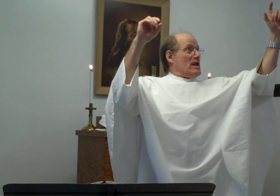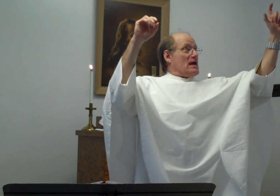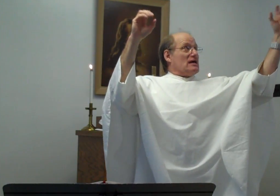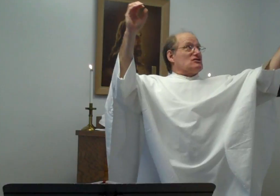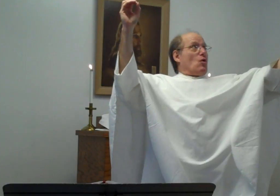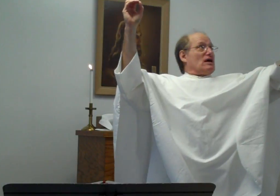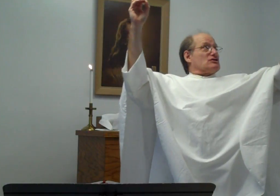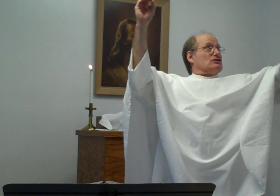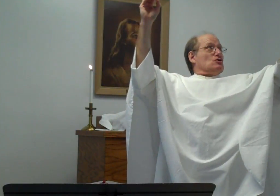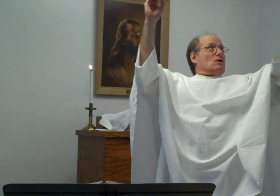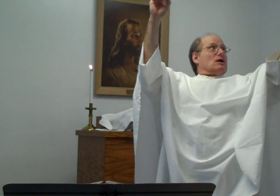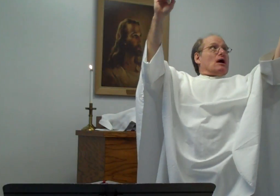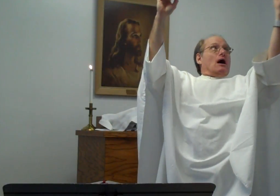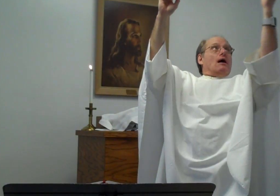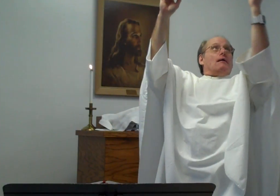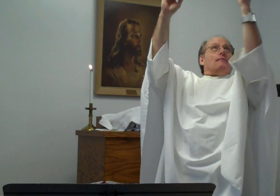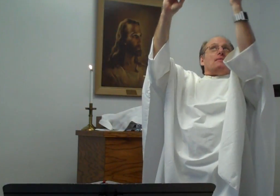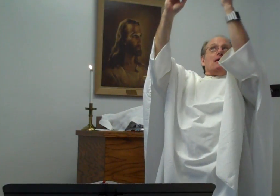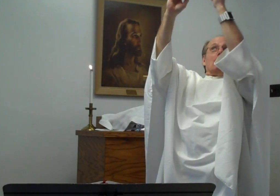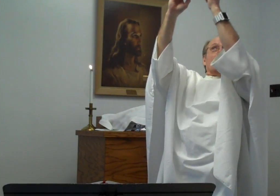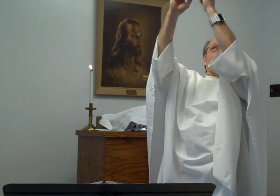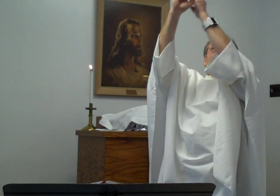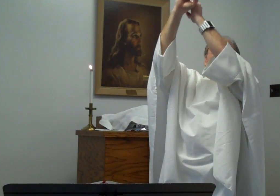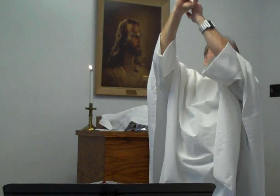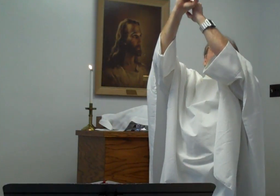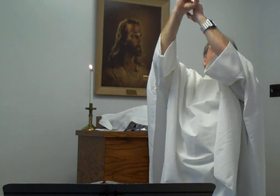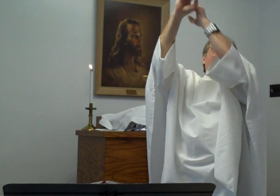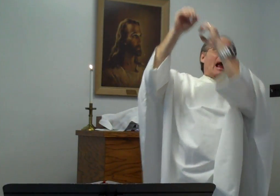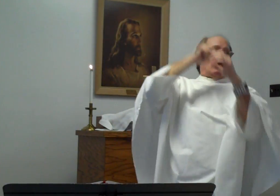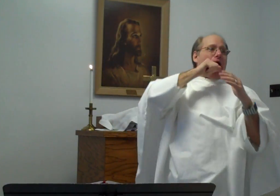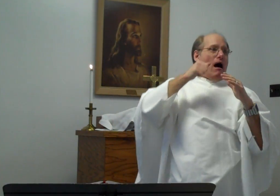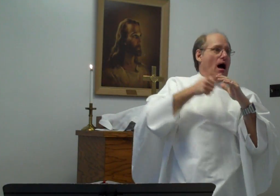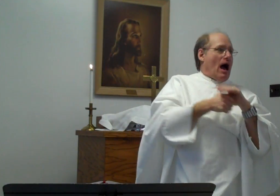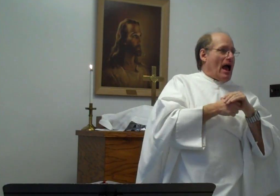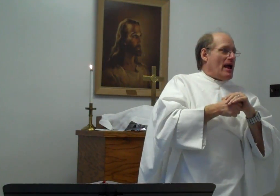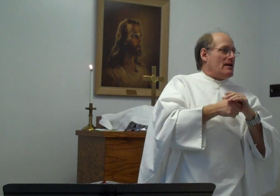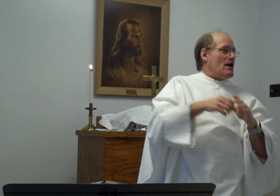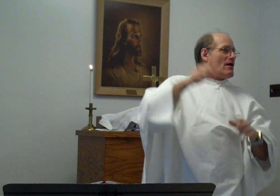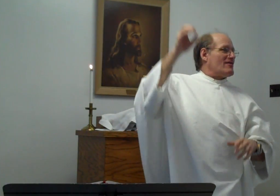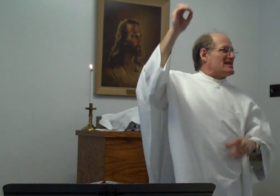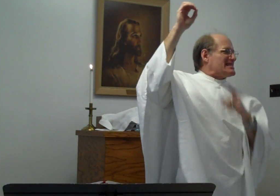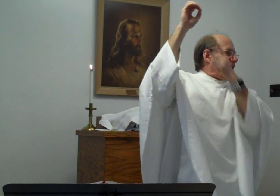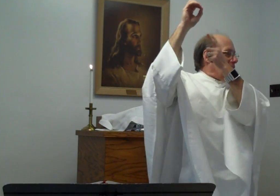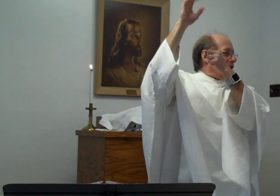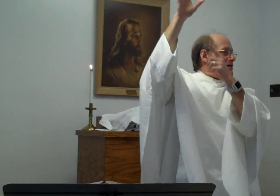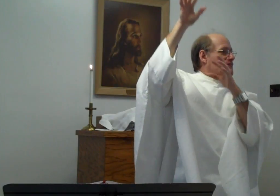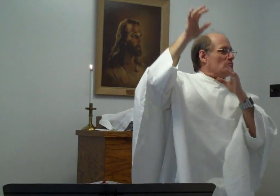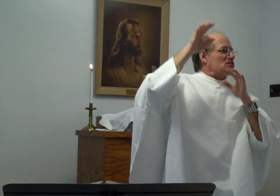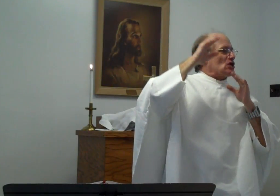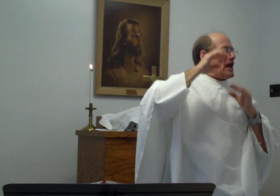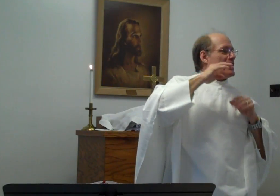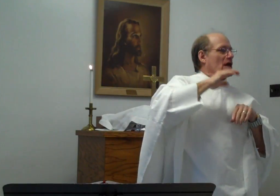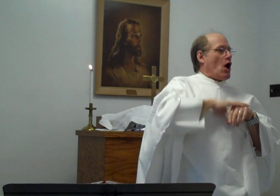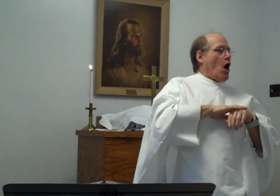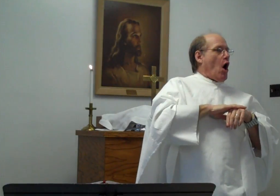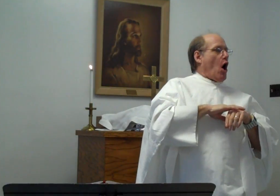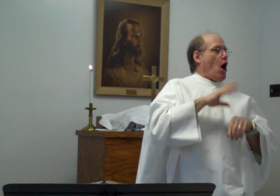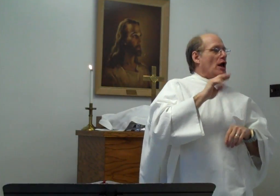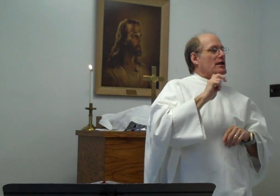is going to come and hide the sun from shining on